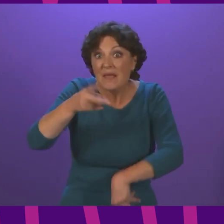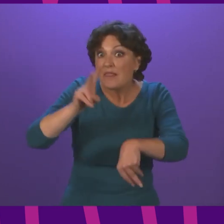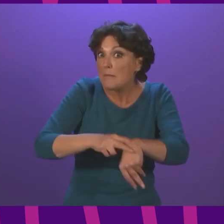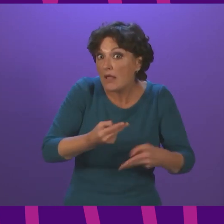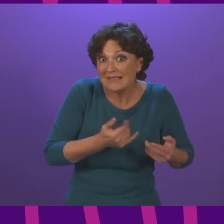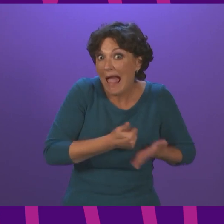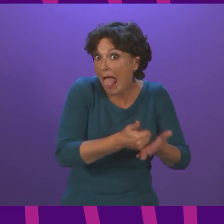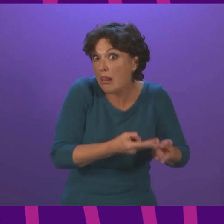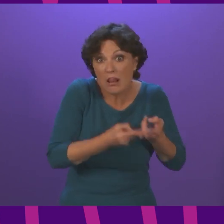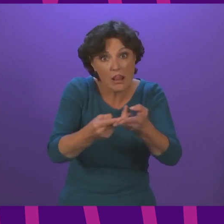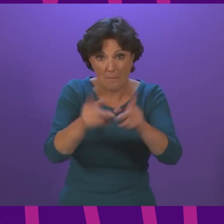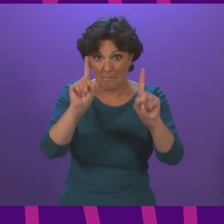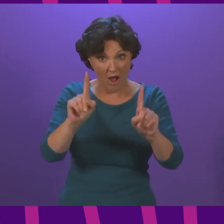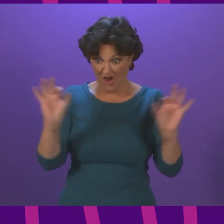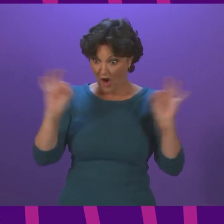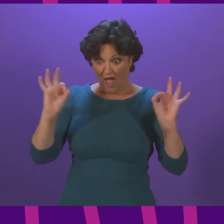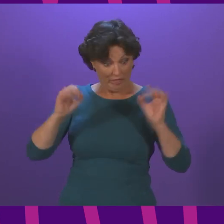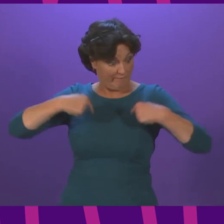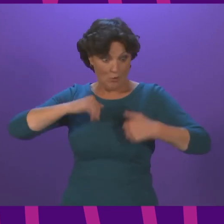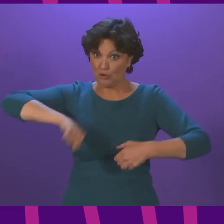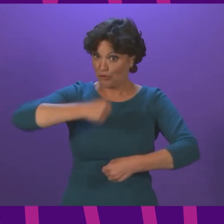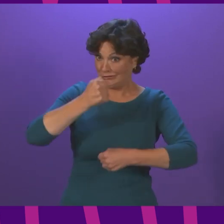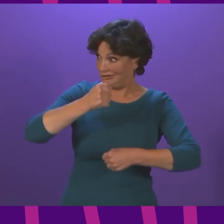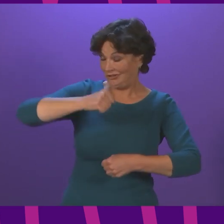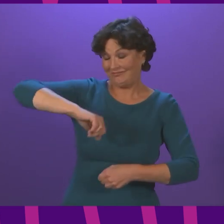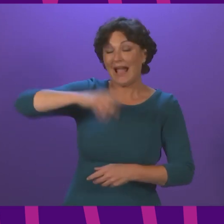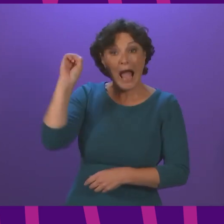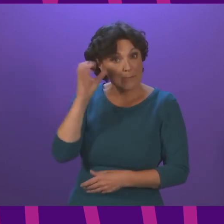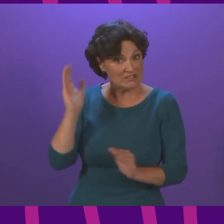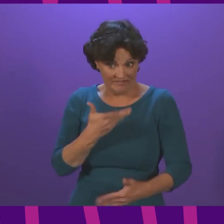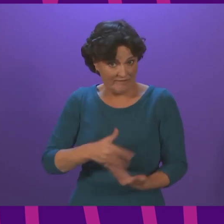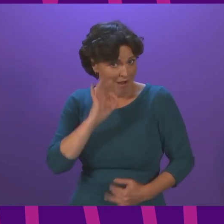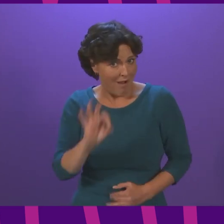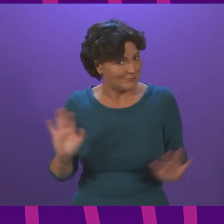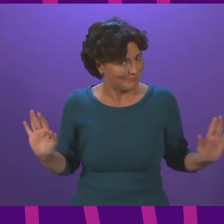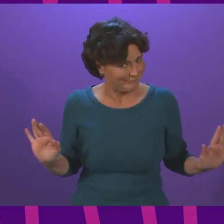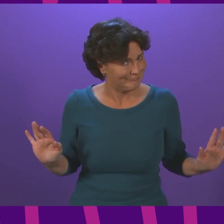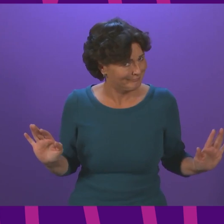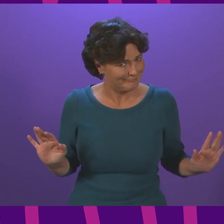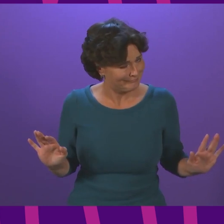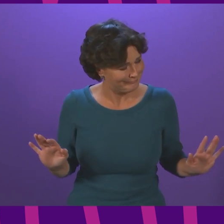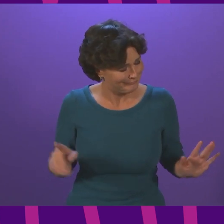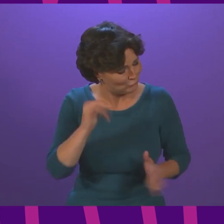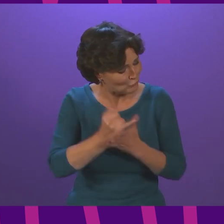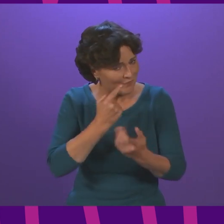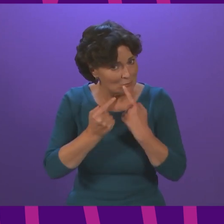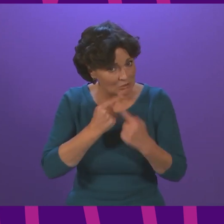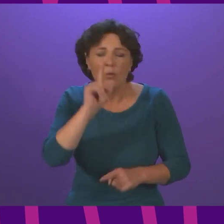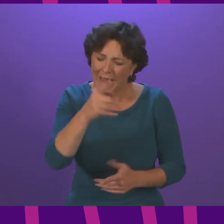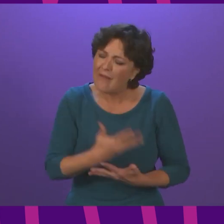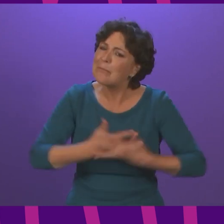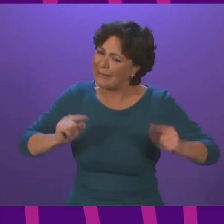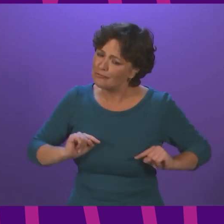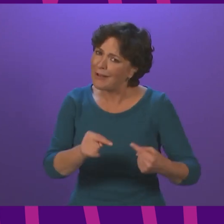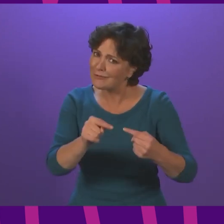that is not as a result of a request from the Scottish Ambulance Service we have big challenges across our ambulance